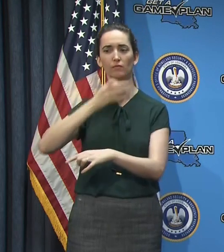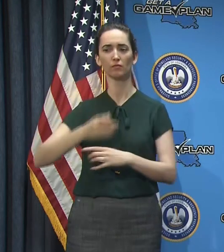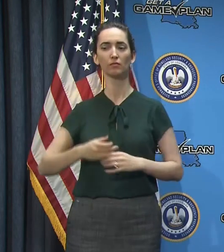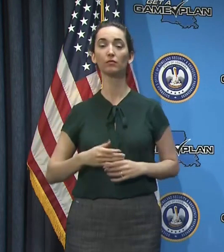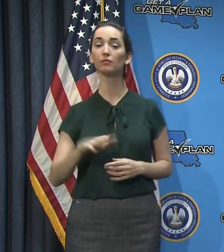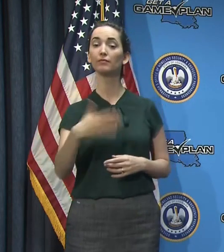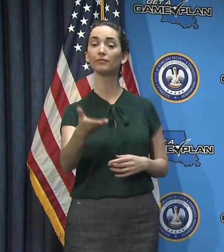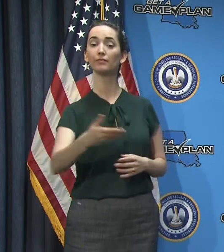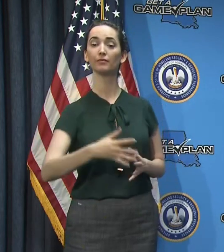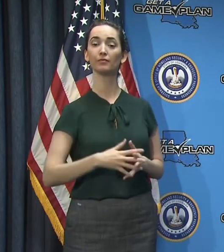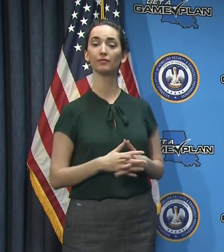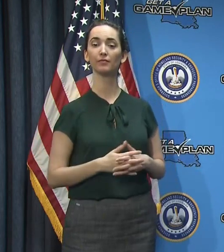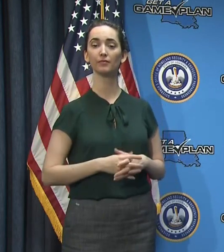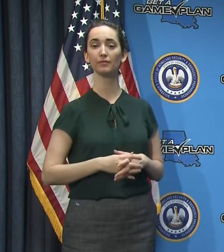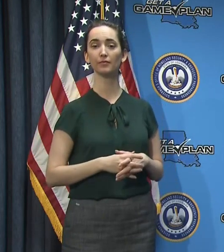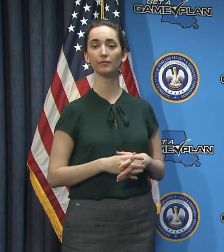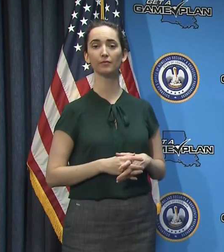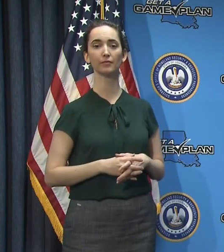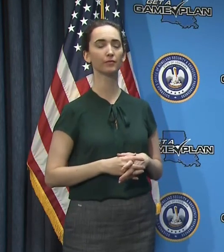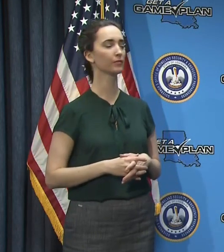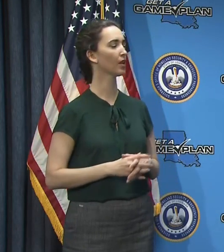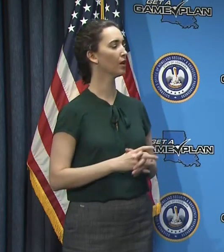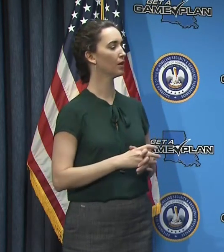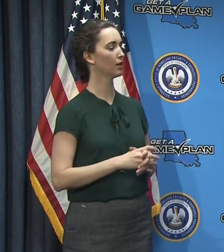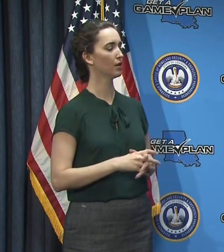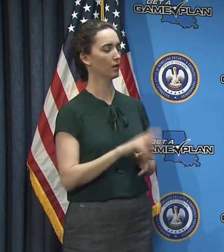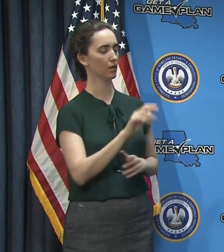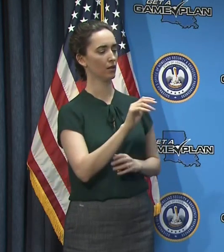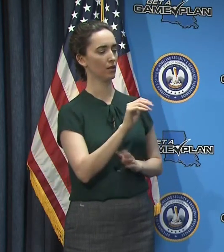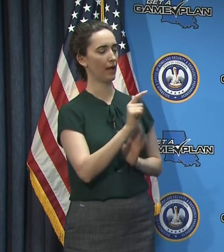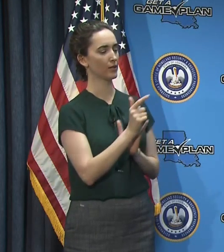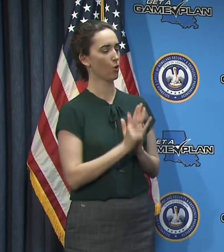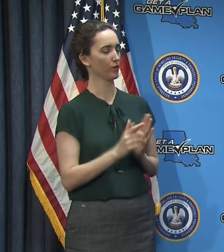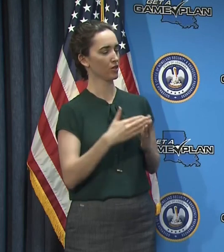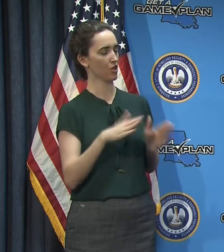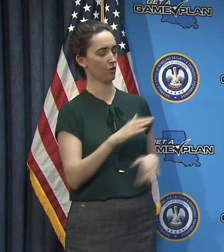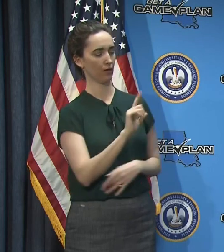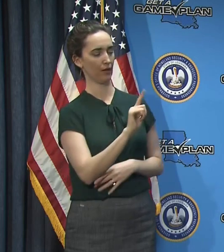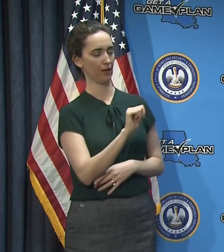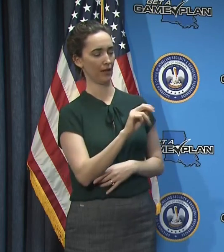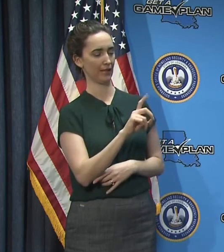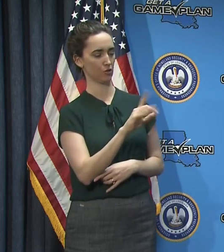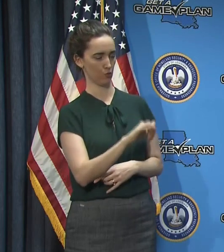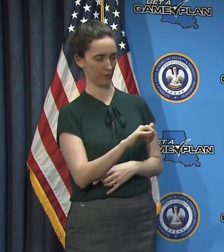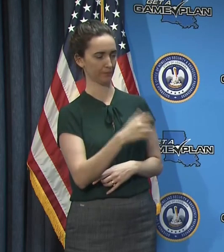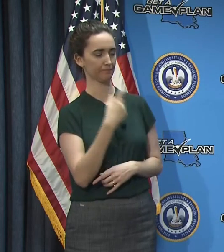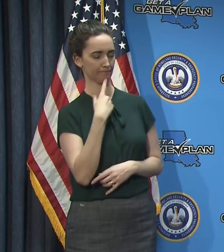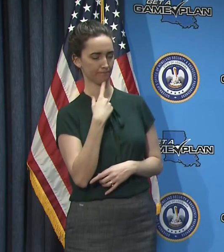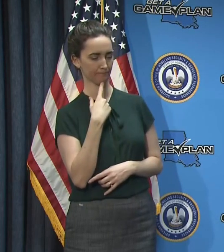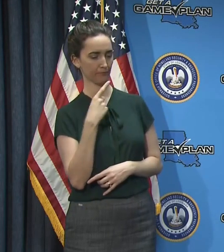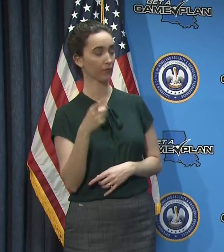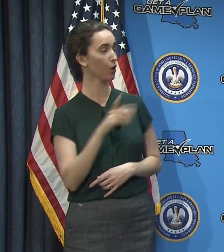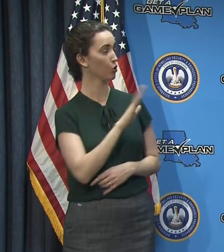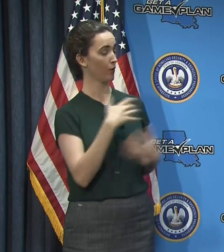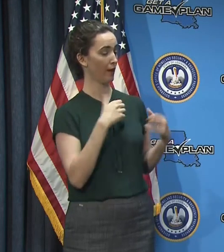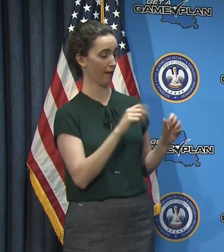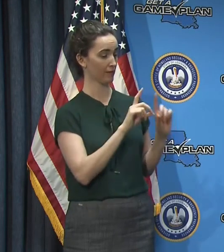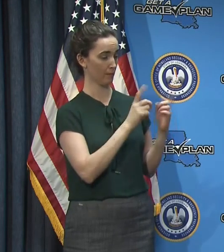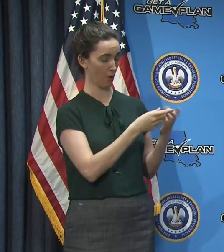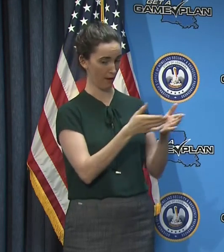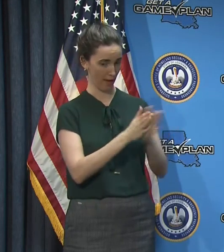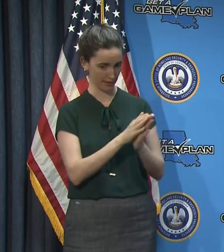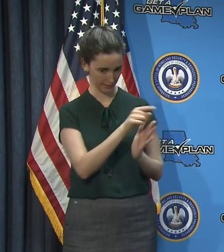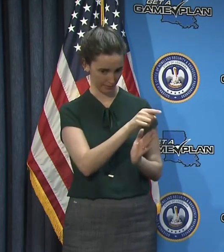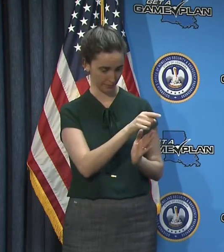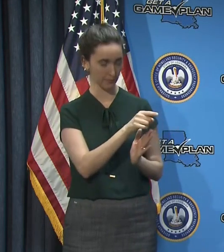Yes, sir. Attorney General Landry said, uh, through, uh, the request of your health department, he's formed a task force to